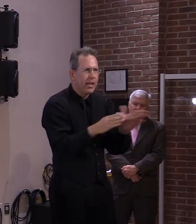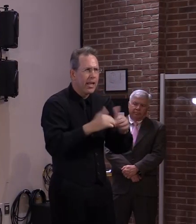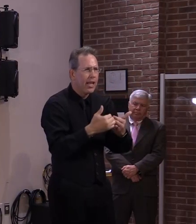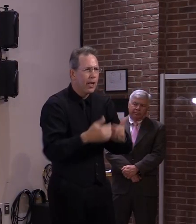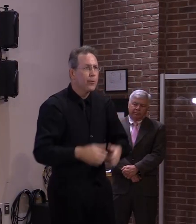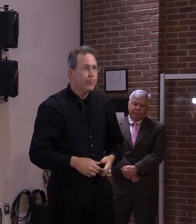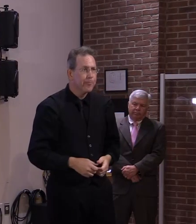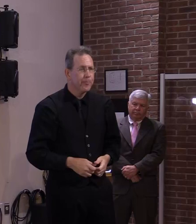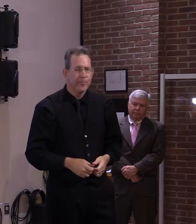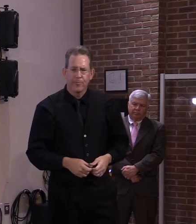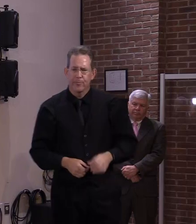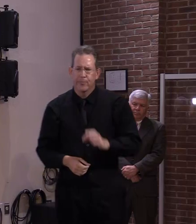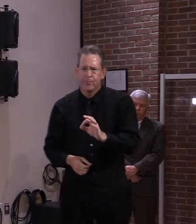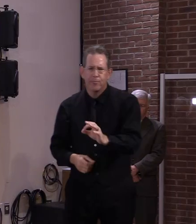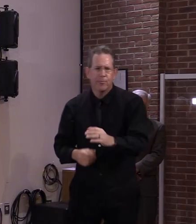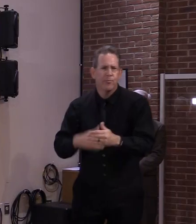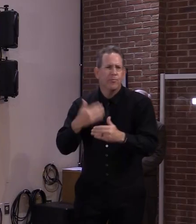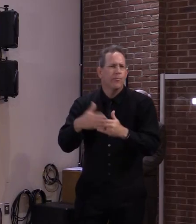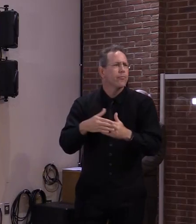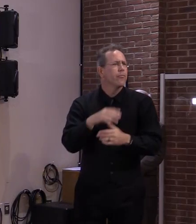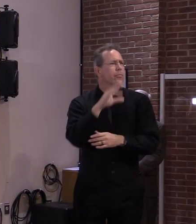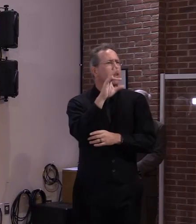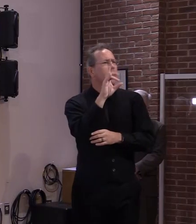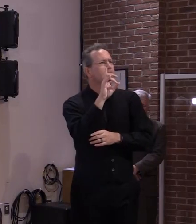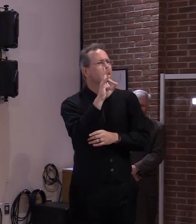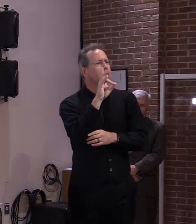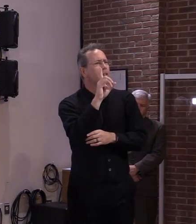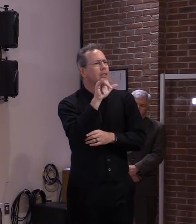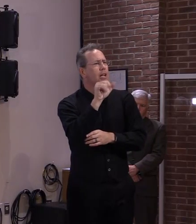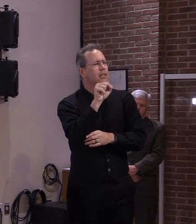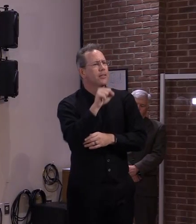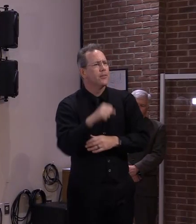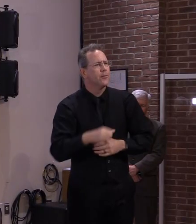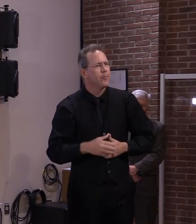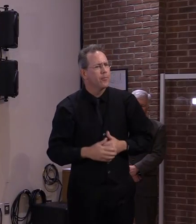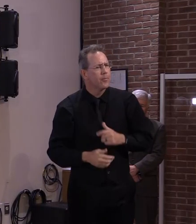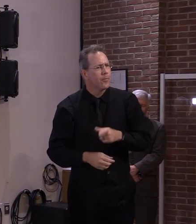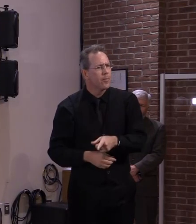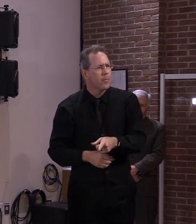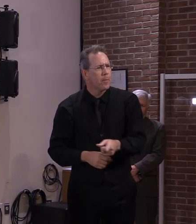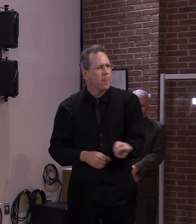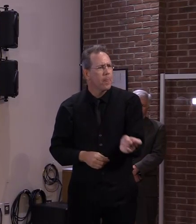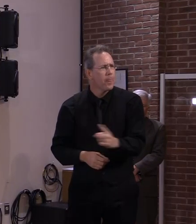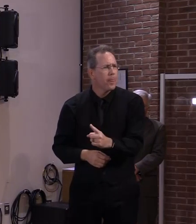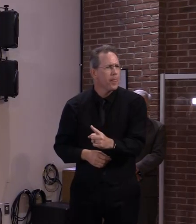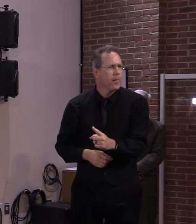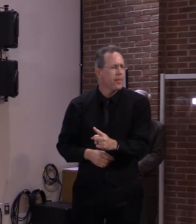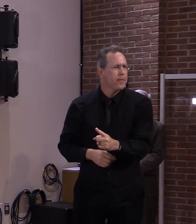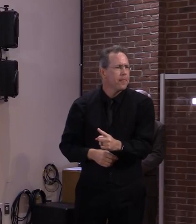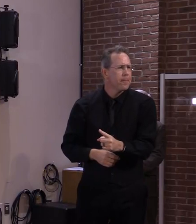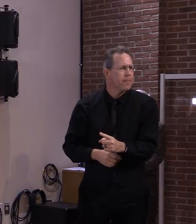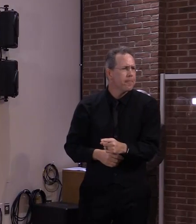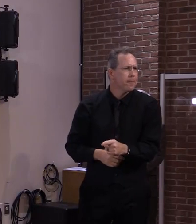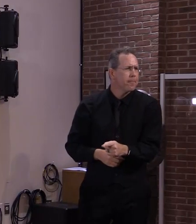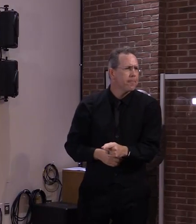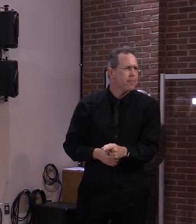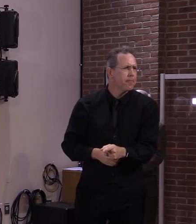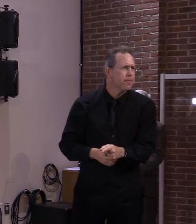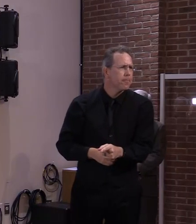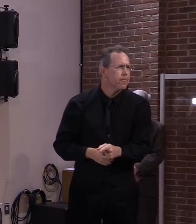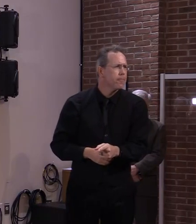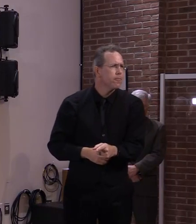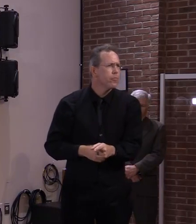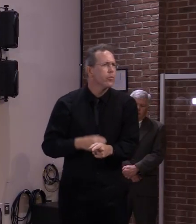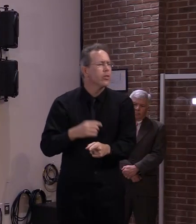I have a question about the expiration of the eviction moratorium next month. I'm wondering how the